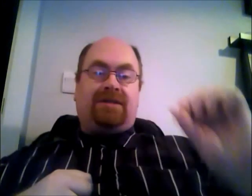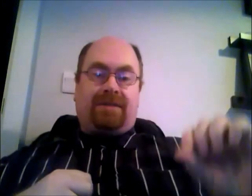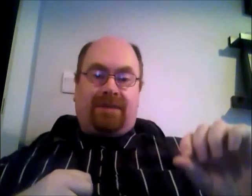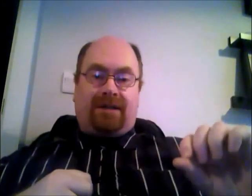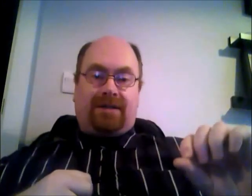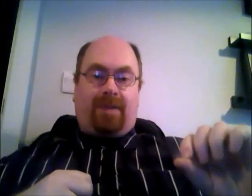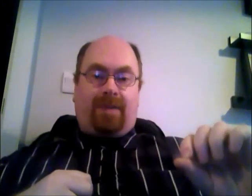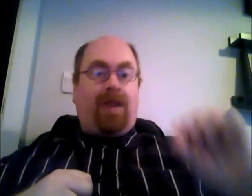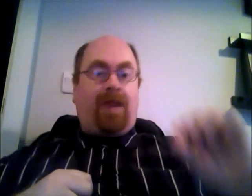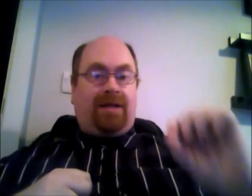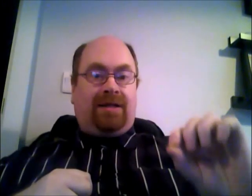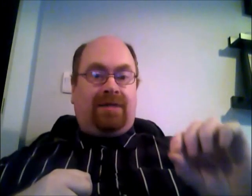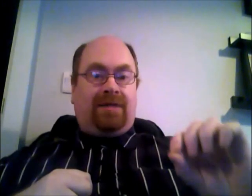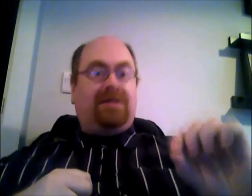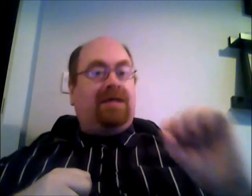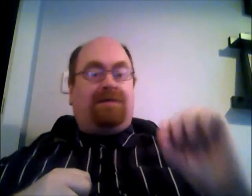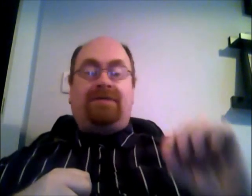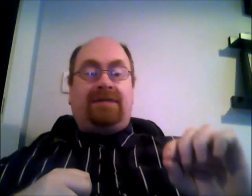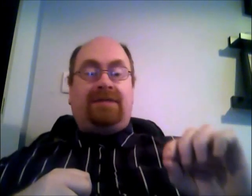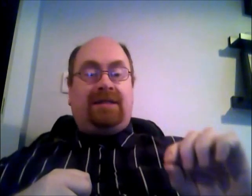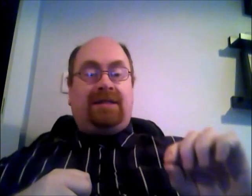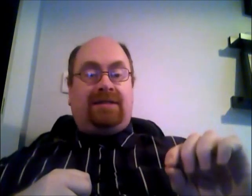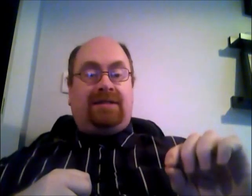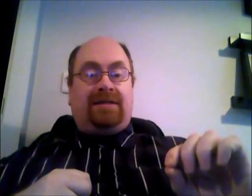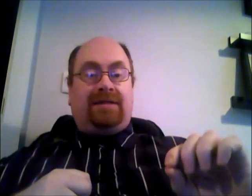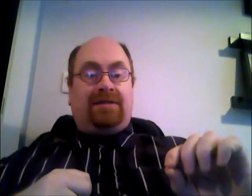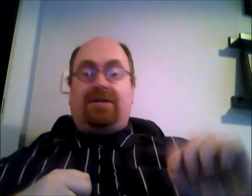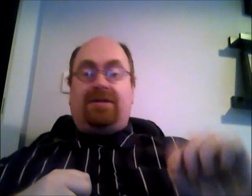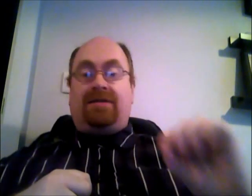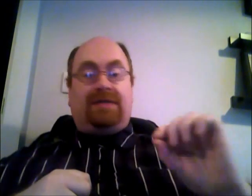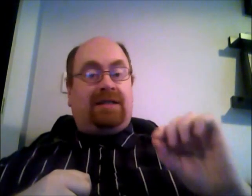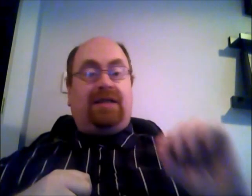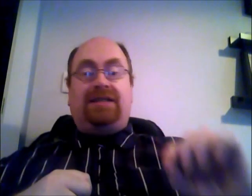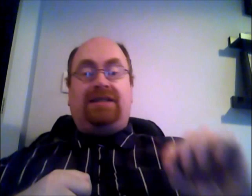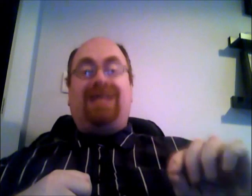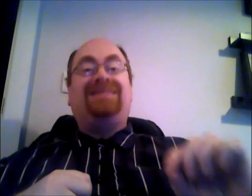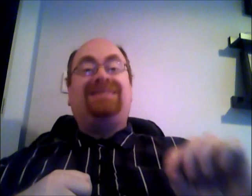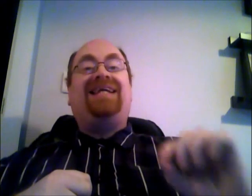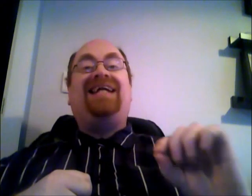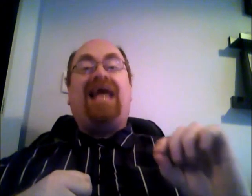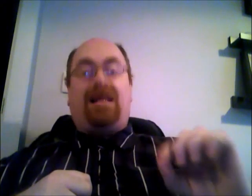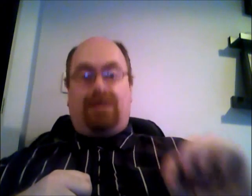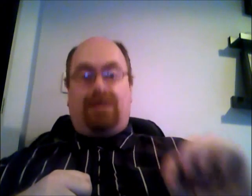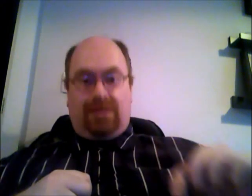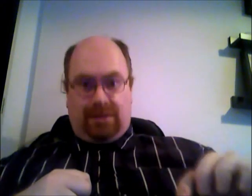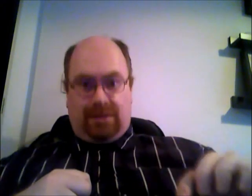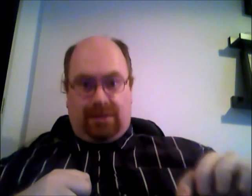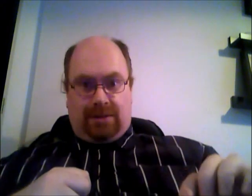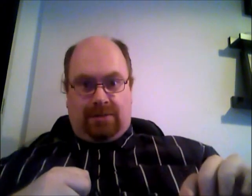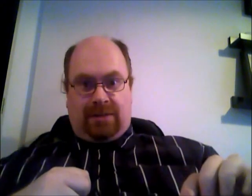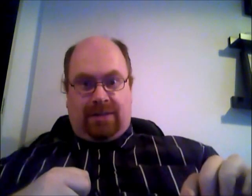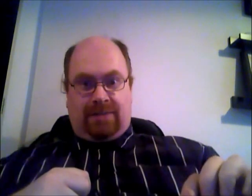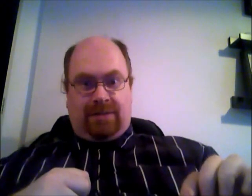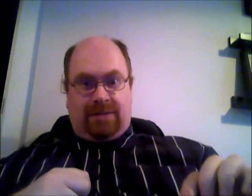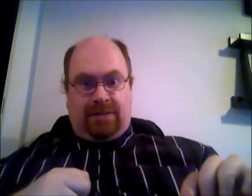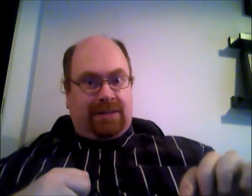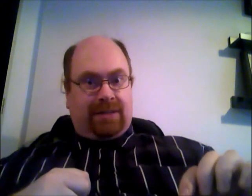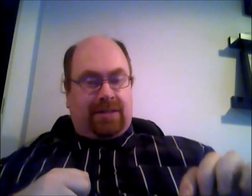money on it right now if i was looking at the irish water i would say not a chance in hell would i say what would i take that on